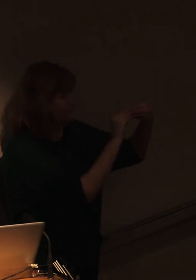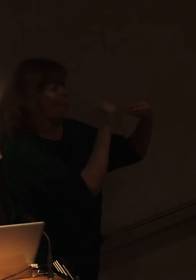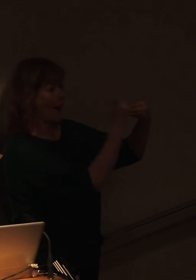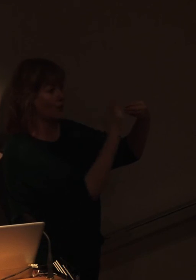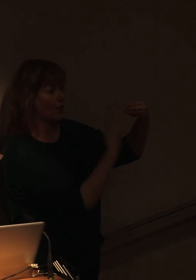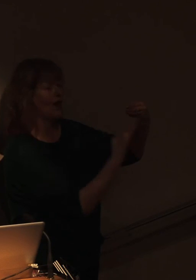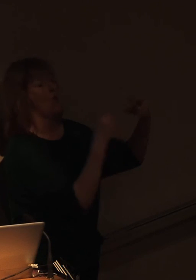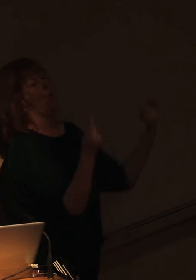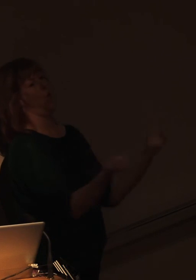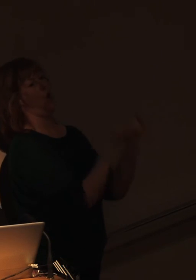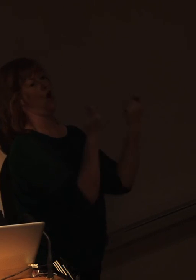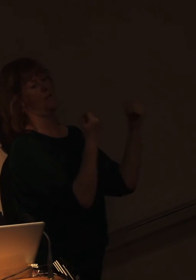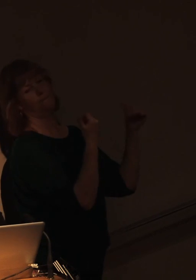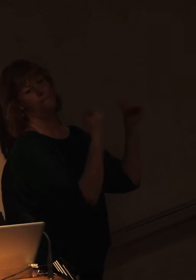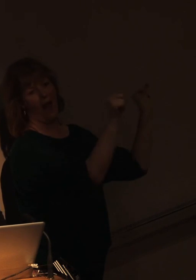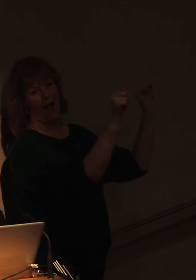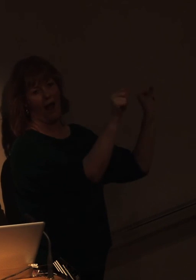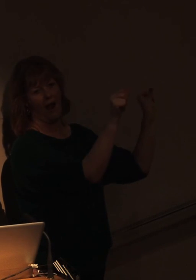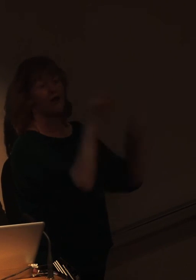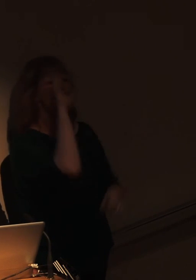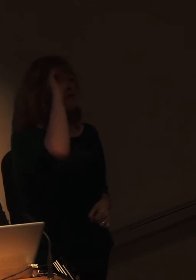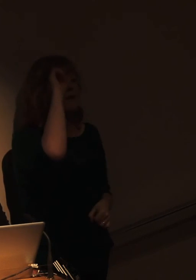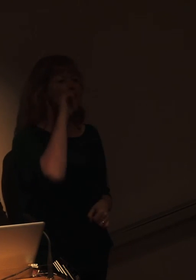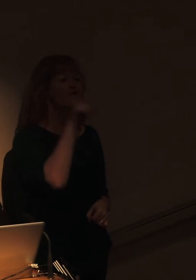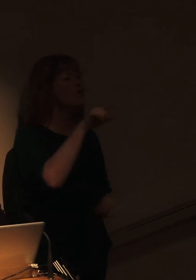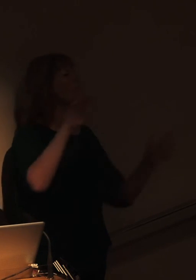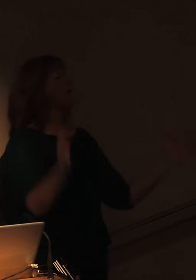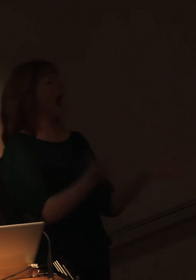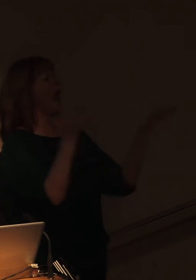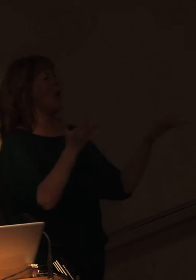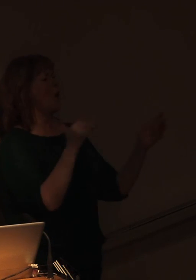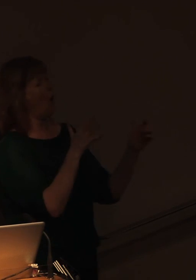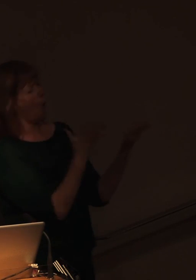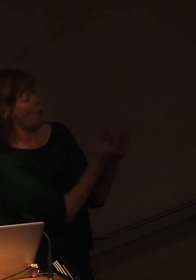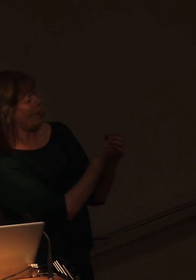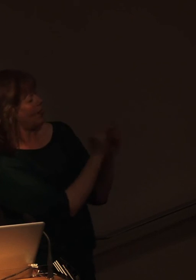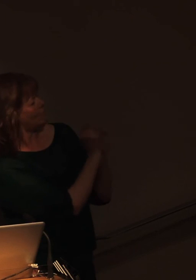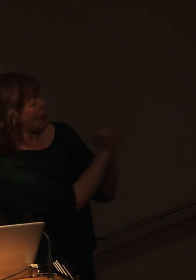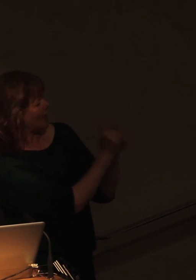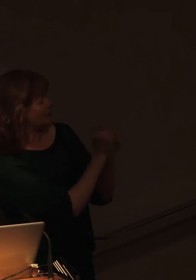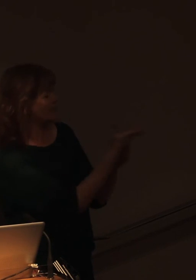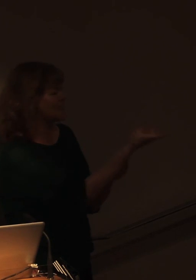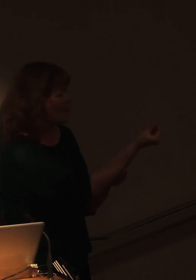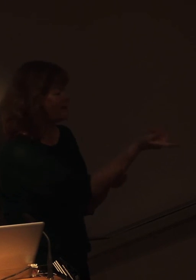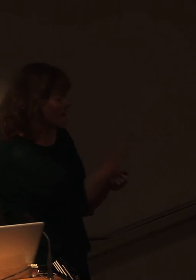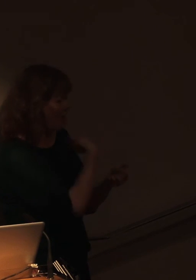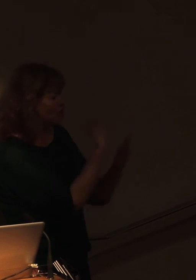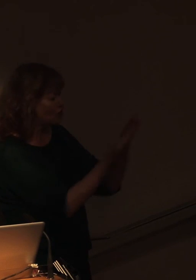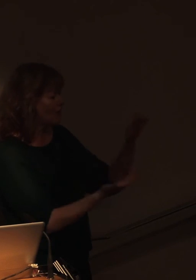Remember those stories that if you've been in the playground or hanging out with friends and somebody started telling a story that's really boring?